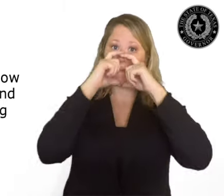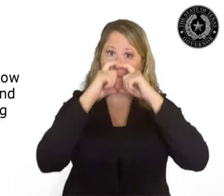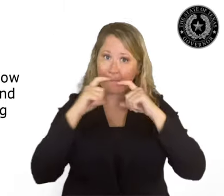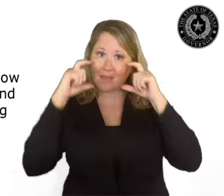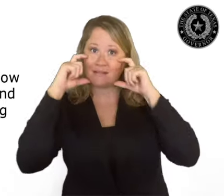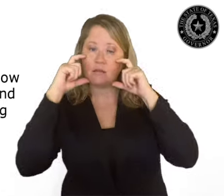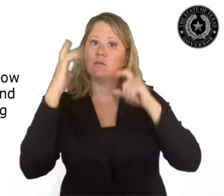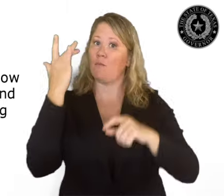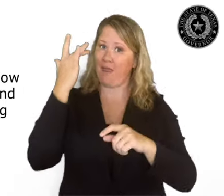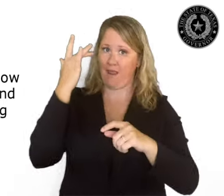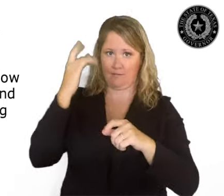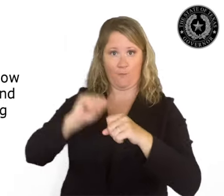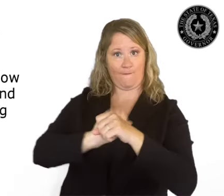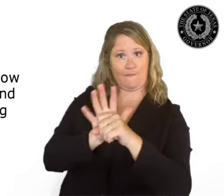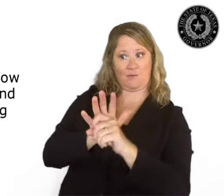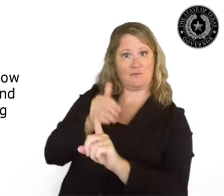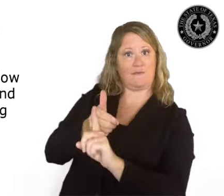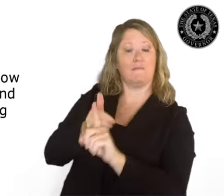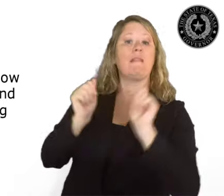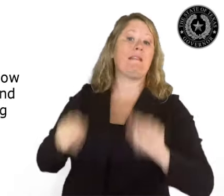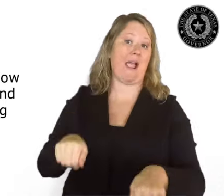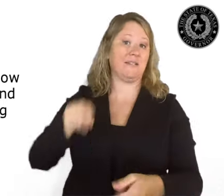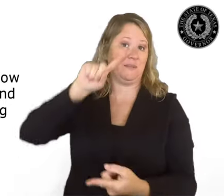distancing practices and